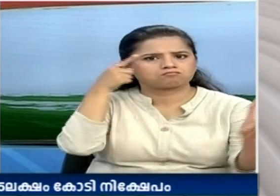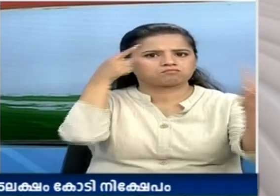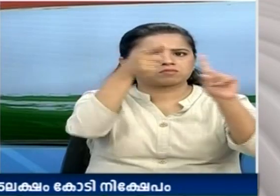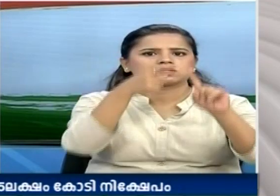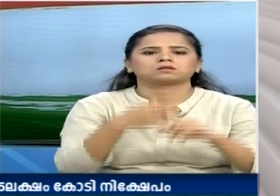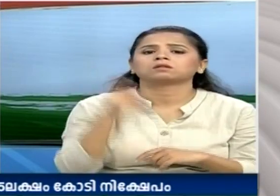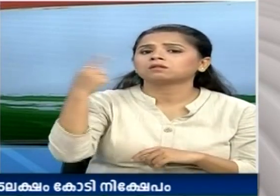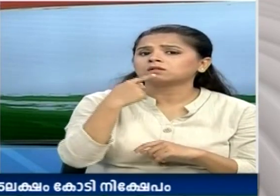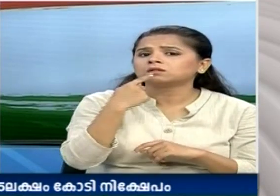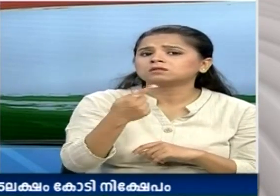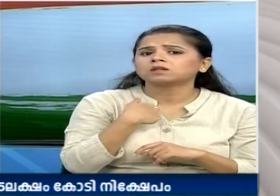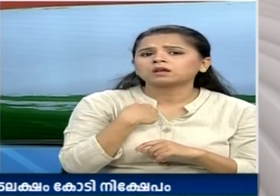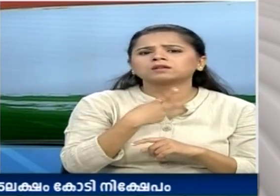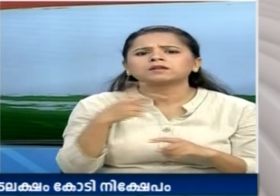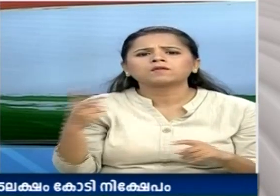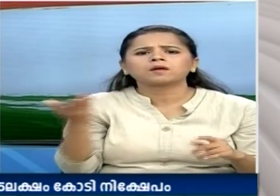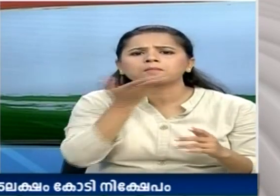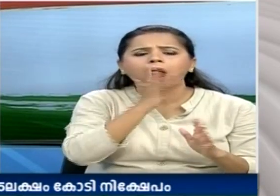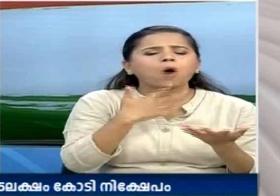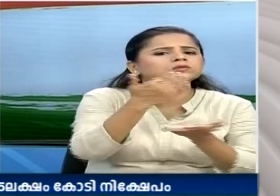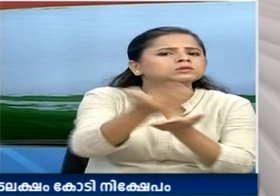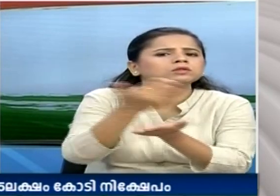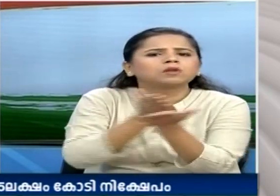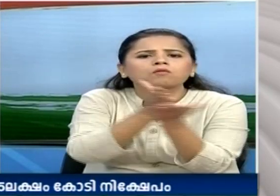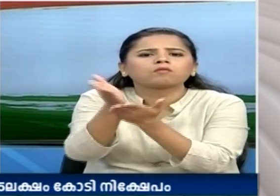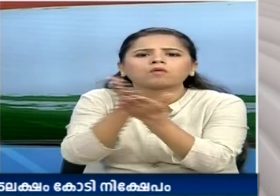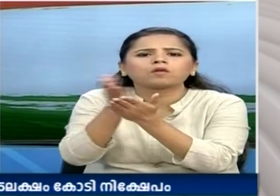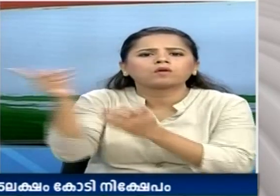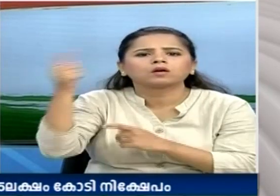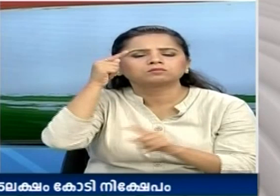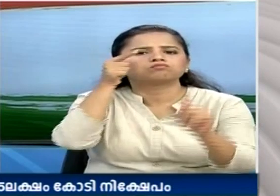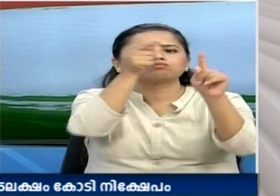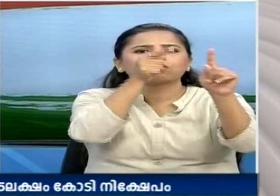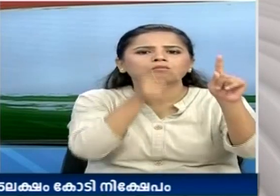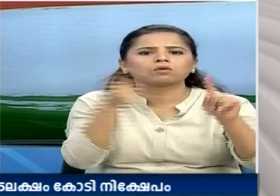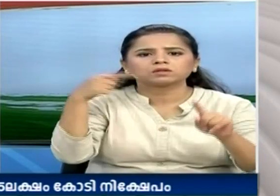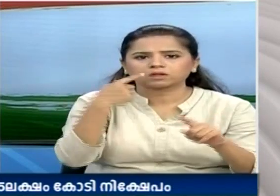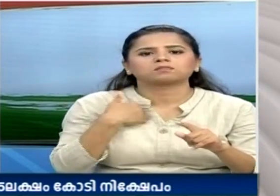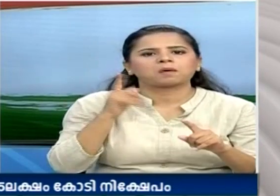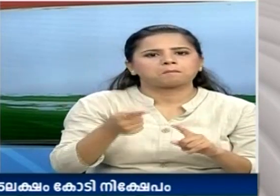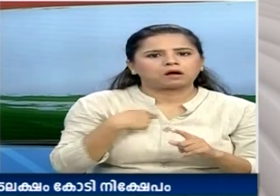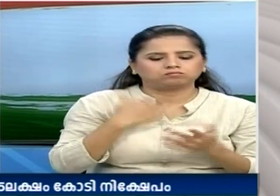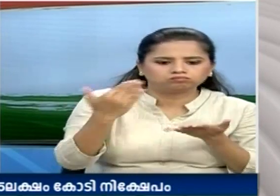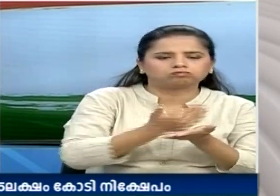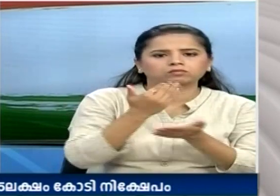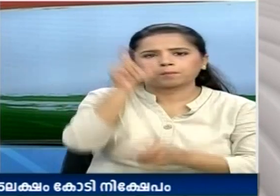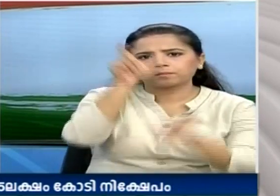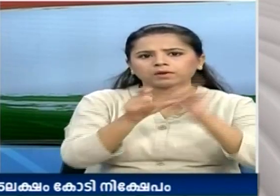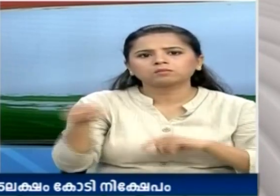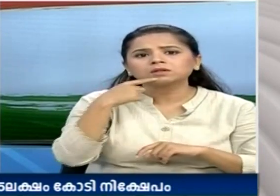Encompassing various aspects of water conservation and ensuring the availability of water to the citizens, the scheme envisaged his